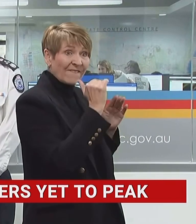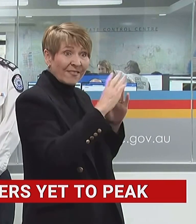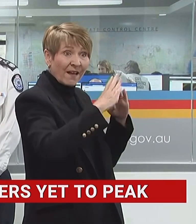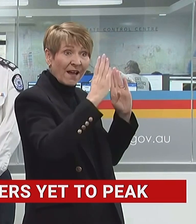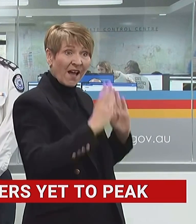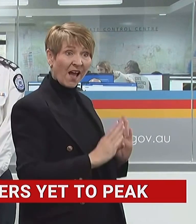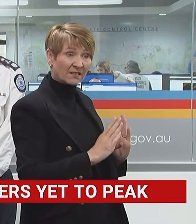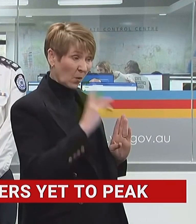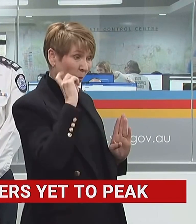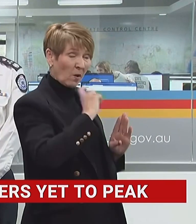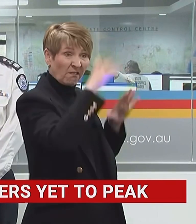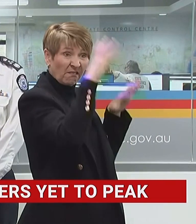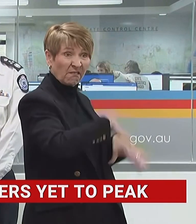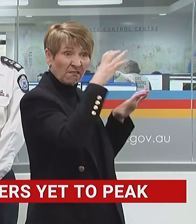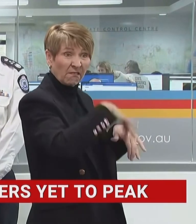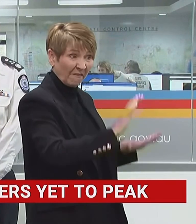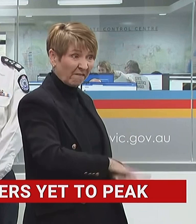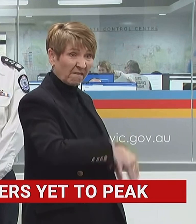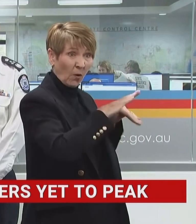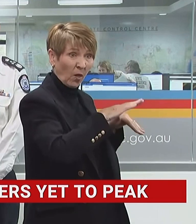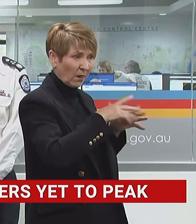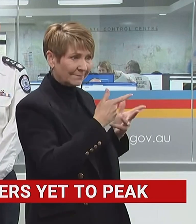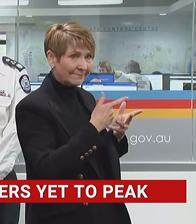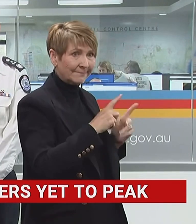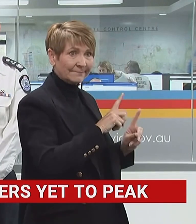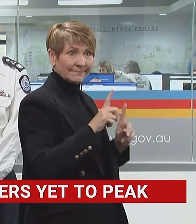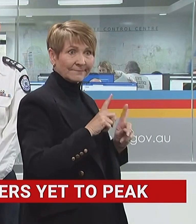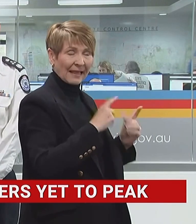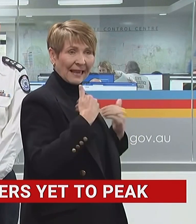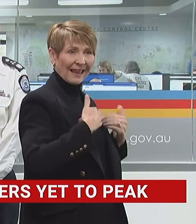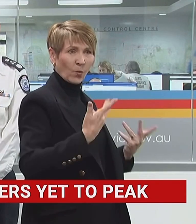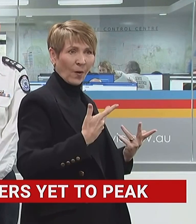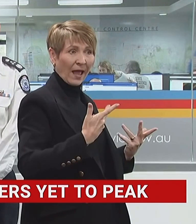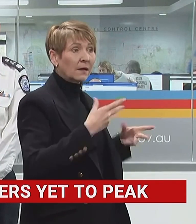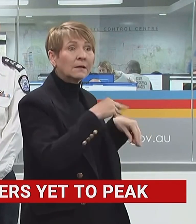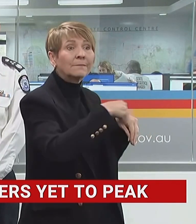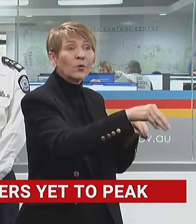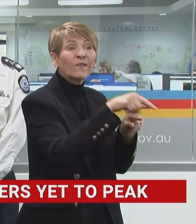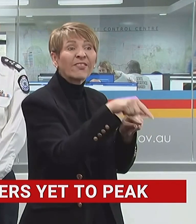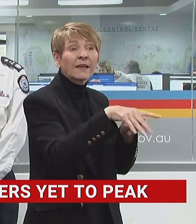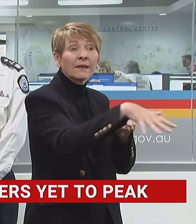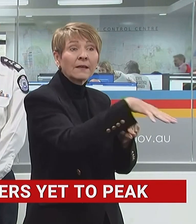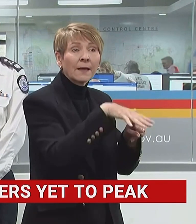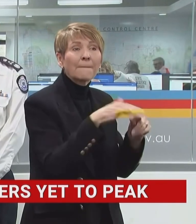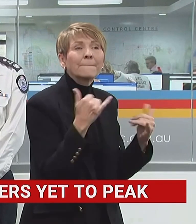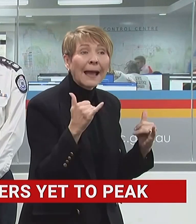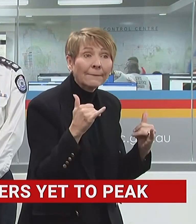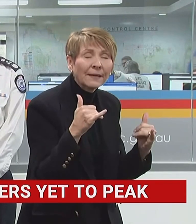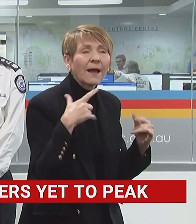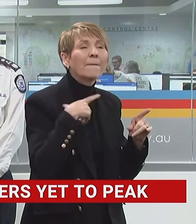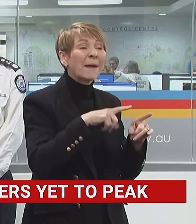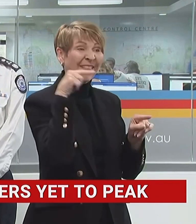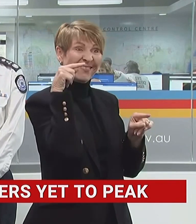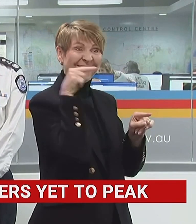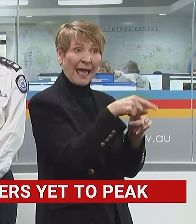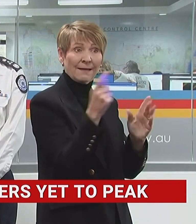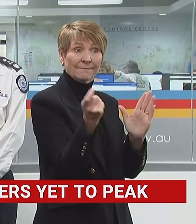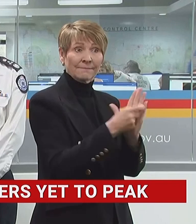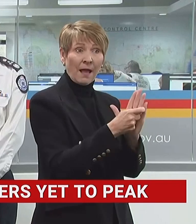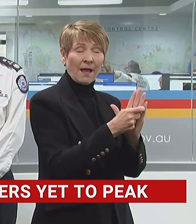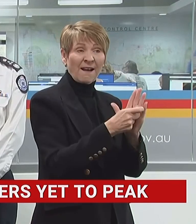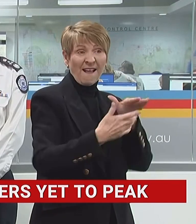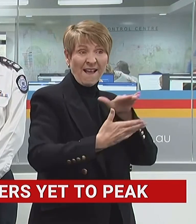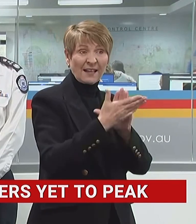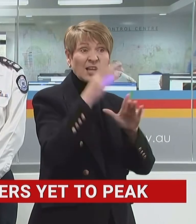working very hard overnight and throughout the morning to make the necessary arrangements. We're making necessary arrangements in terms of